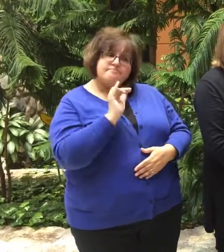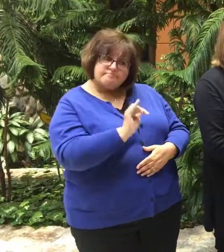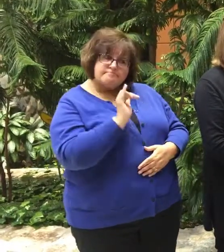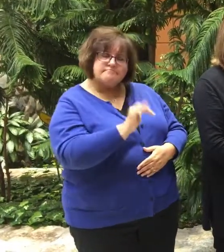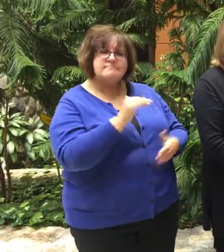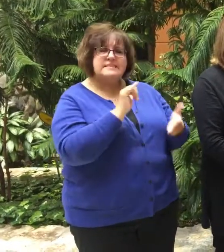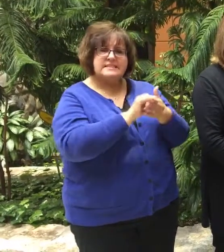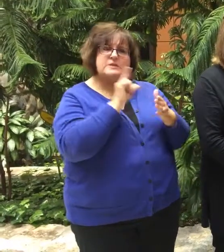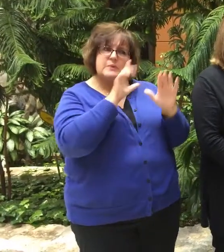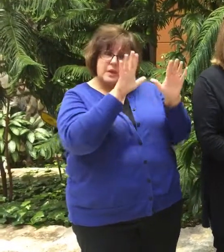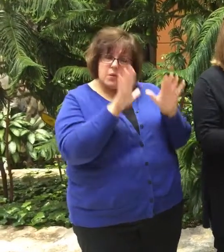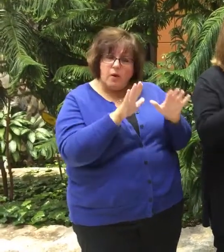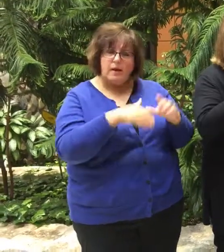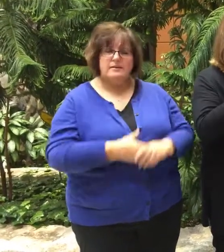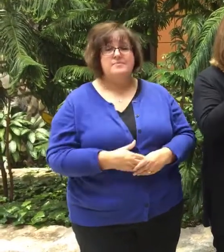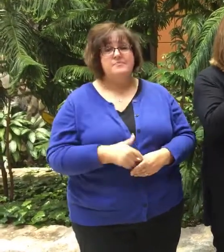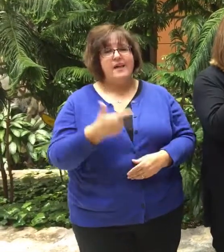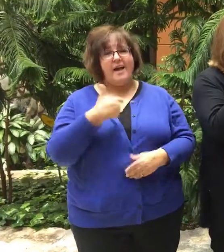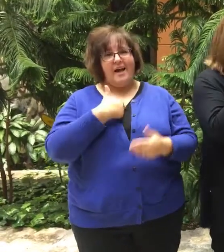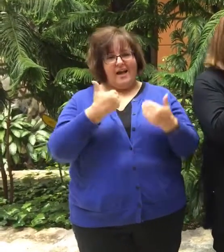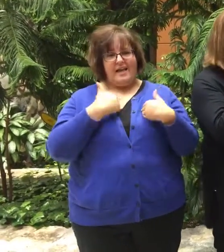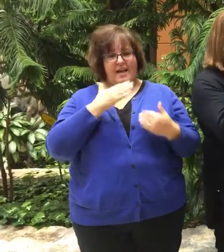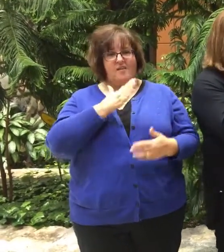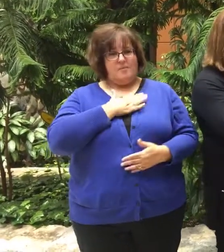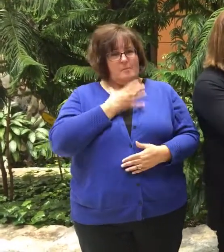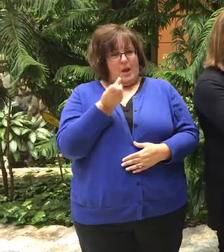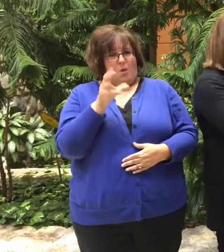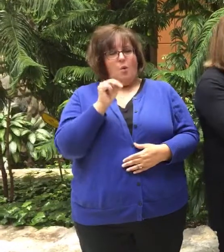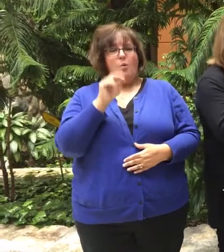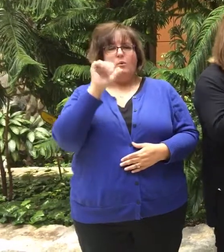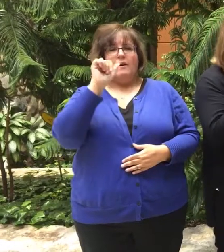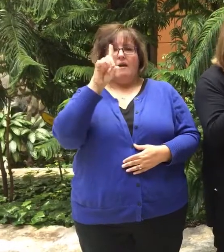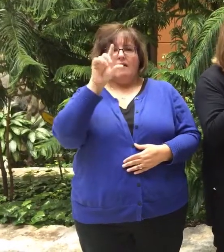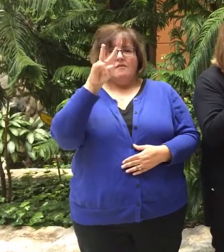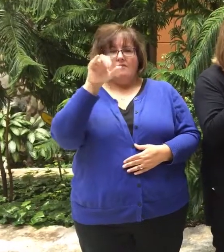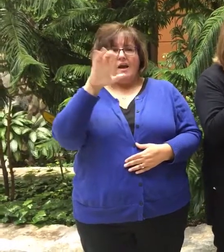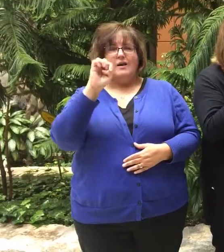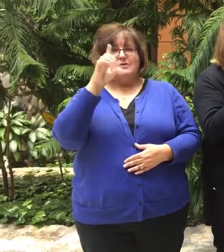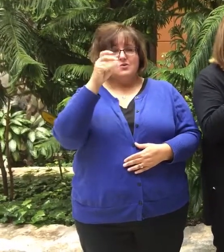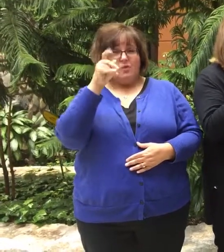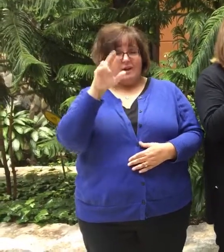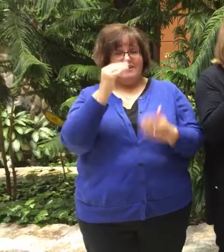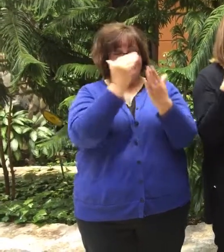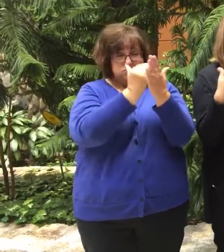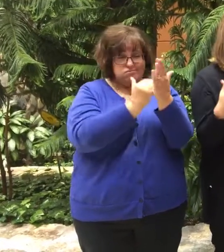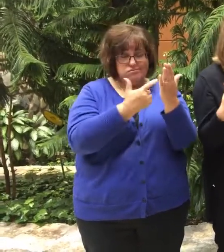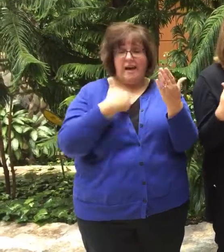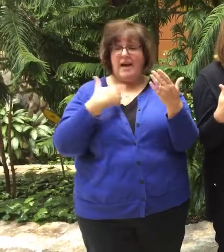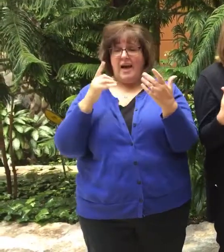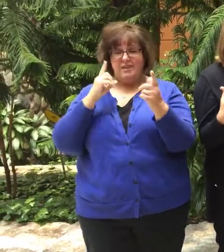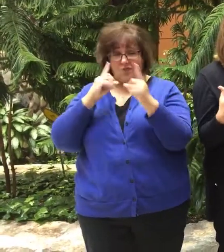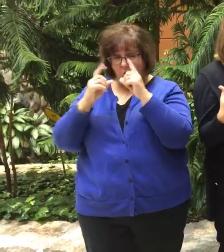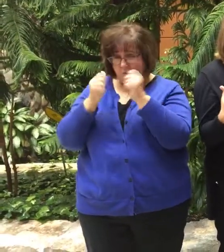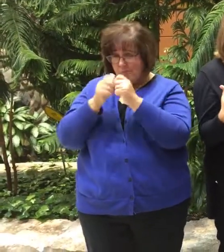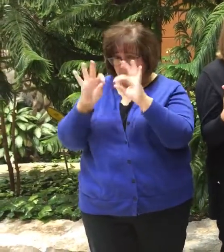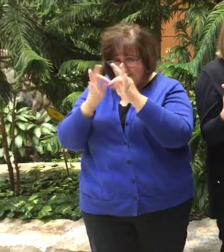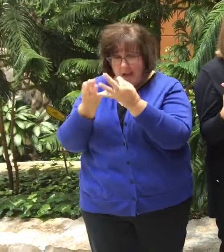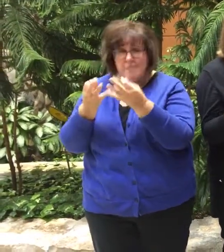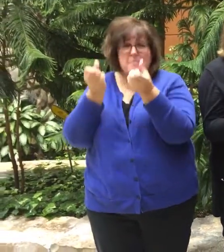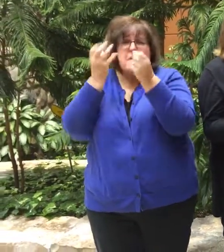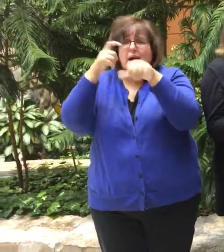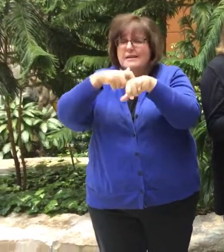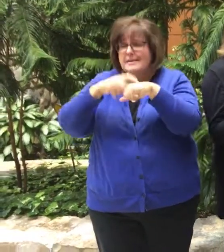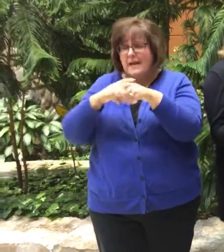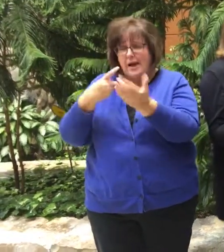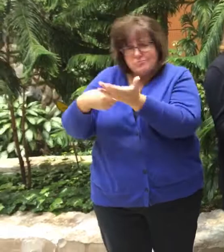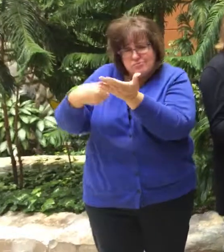that's really great. That's empowering. I have my advanced directive completed. I've had the conversation. I have multiple conversations with my family